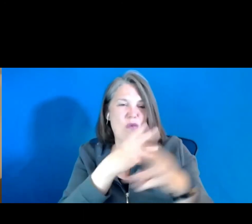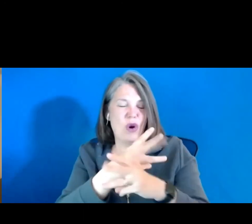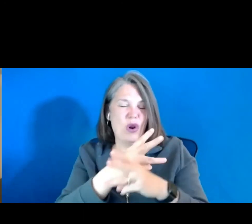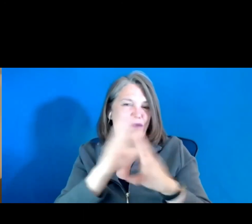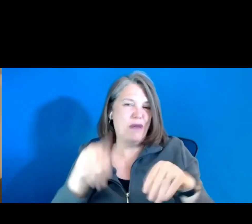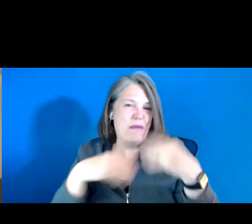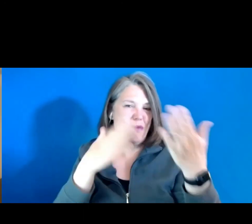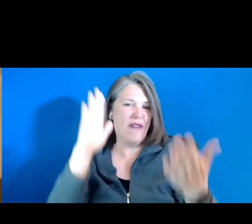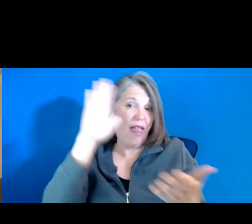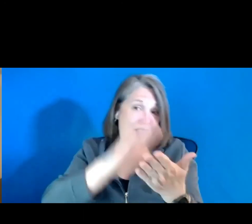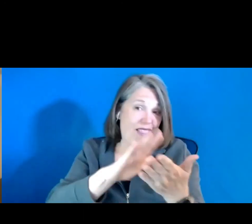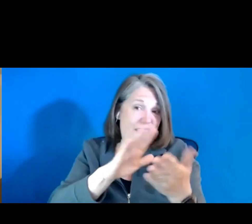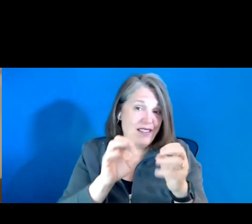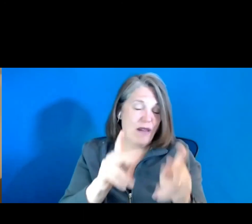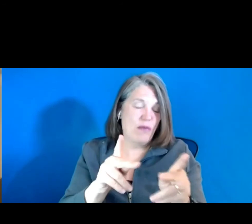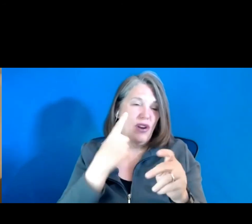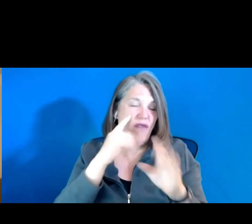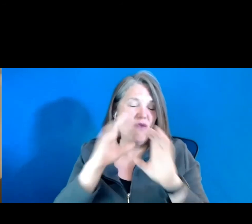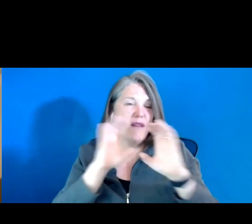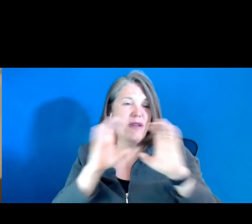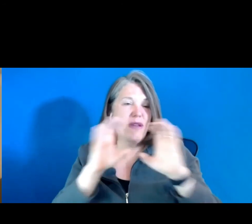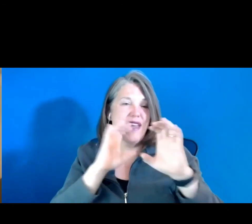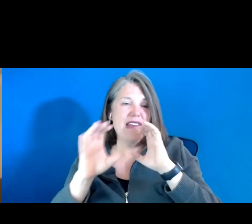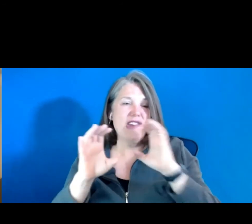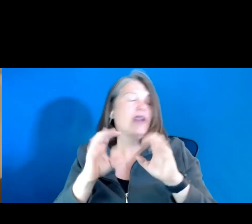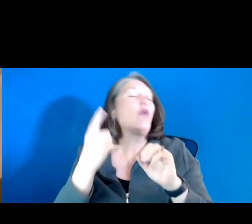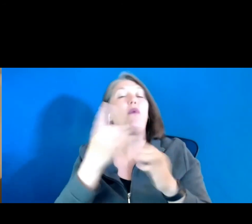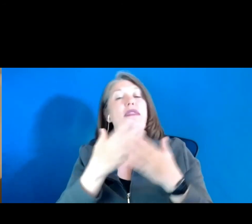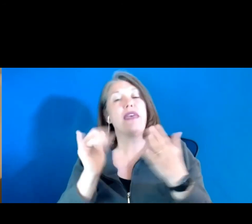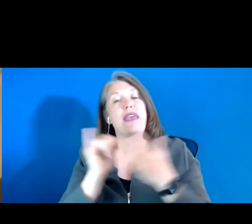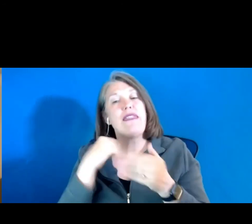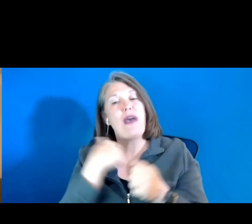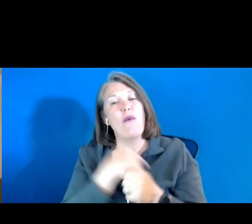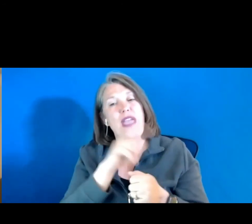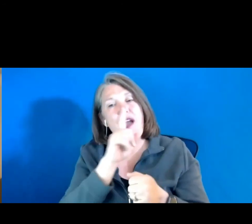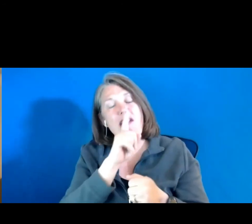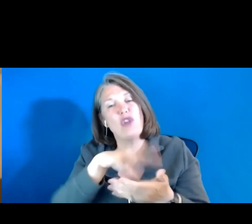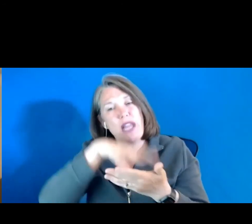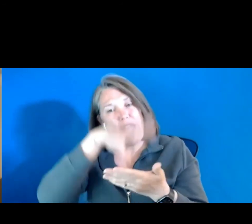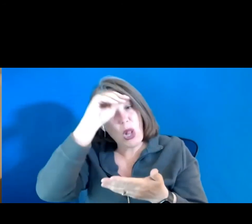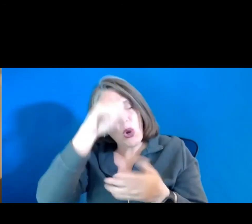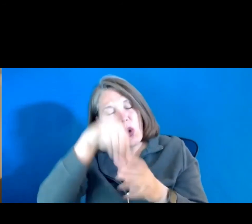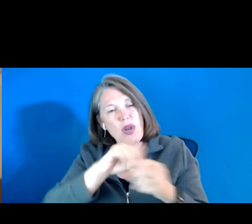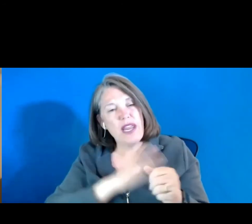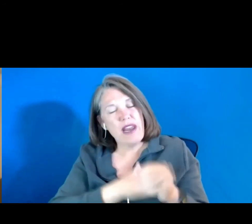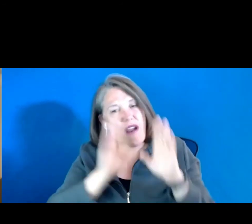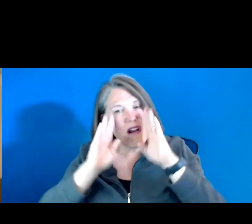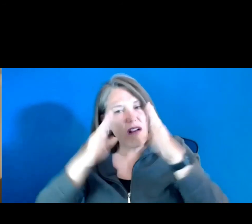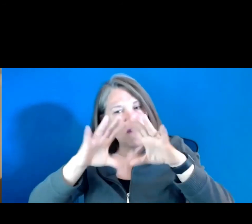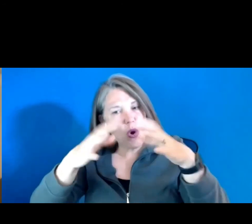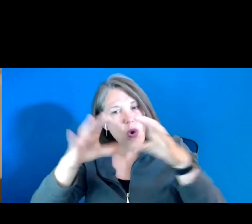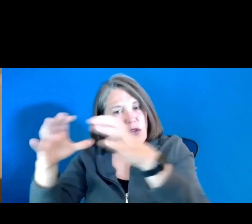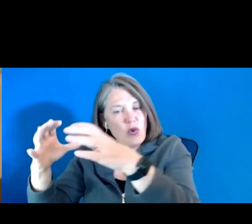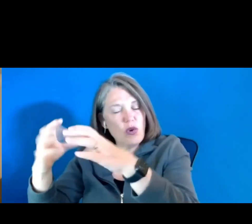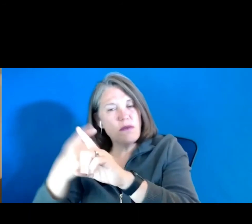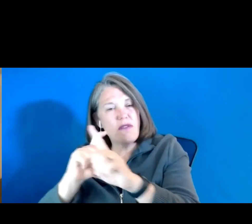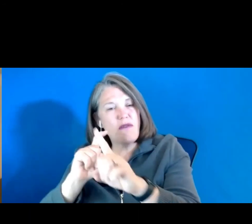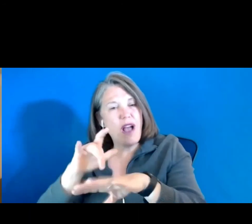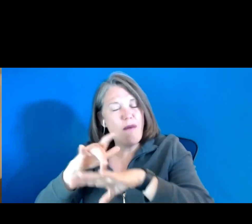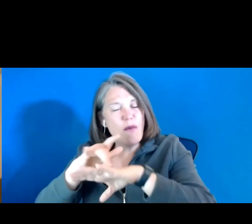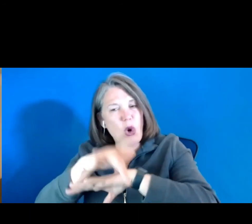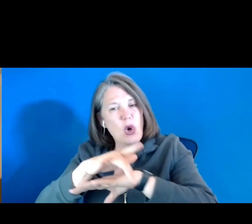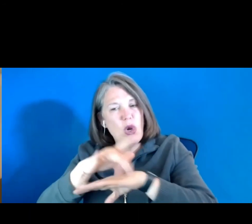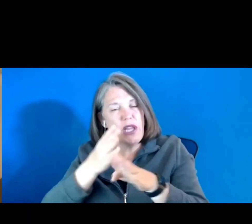opportunity for communication, one of the things that we actually learned in our focus groups from early career